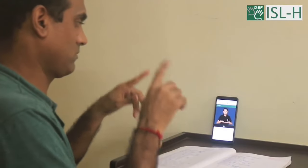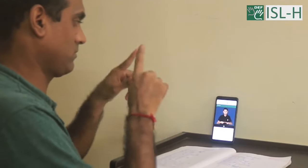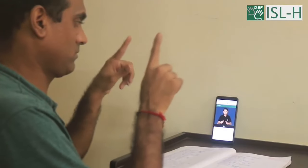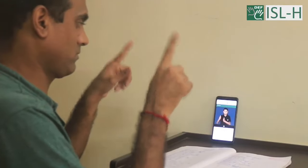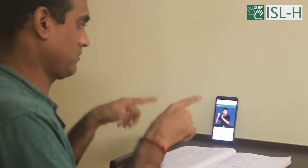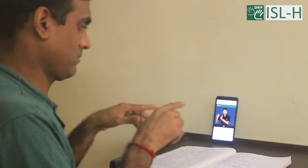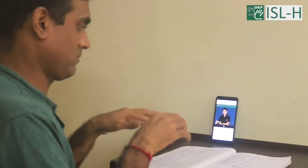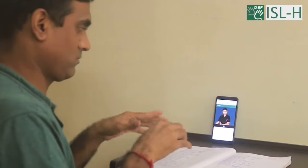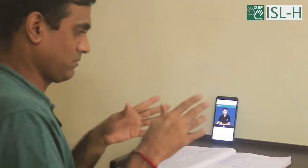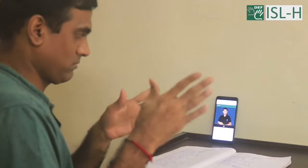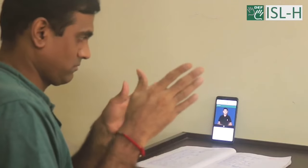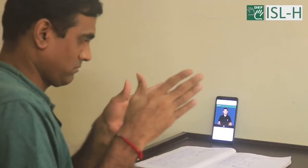Computer.